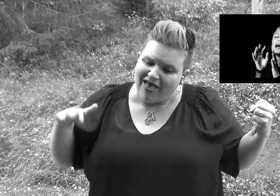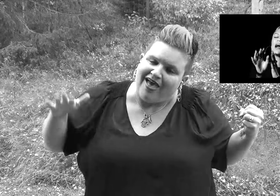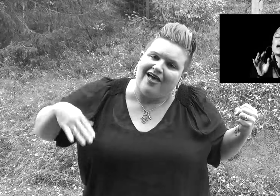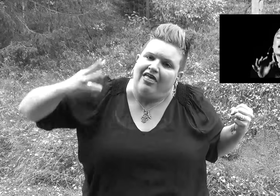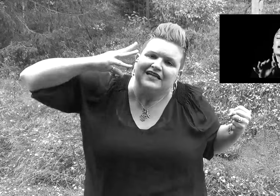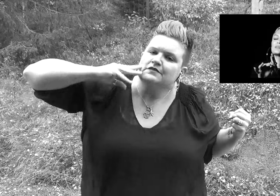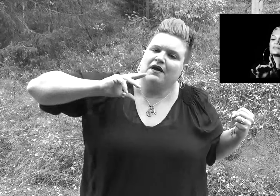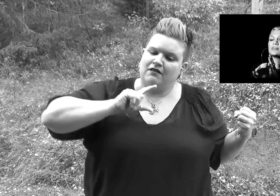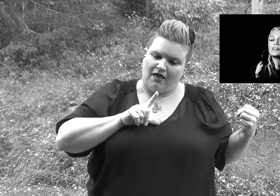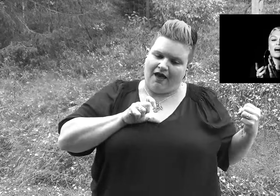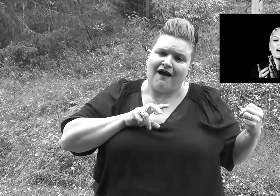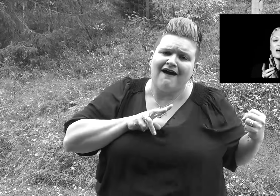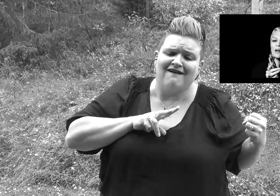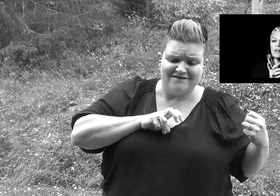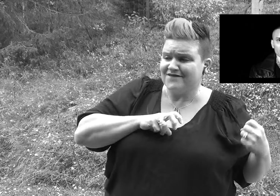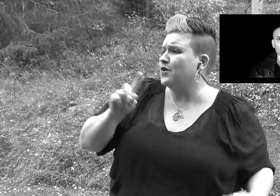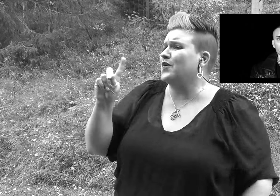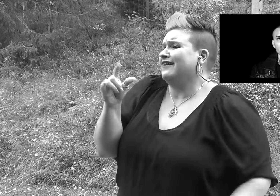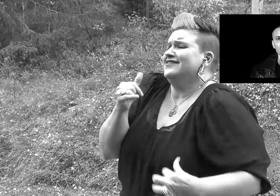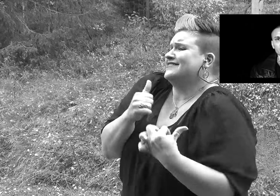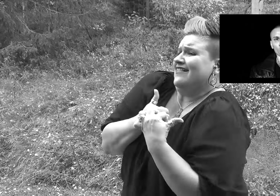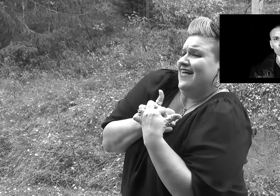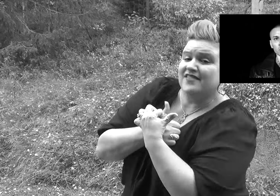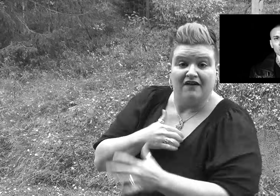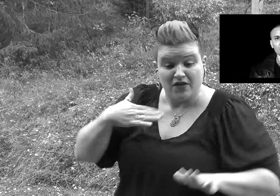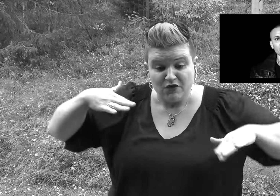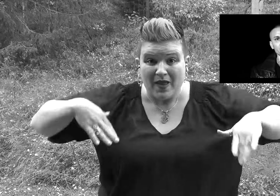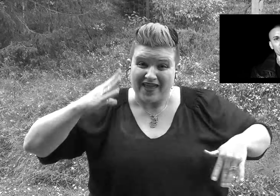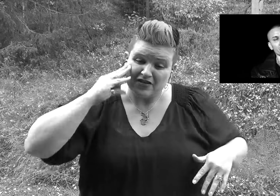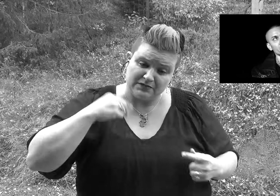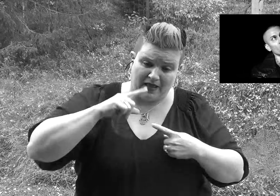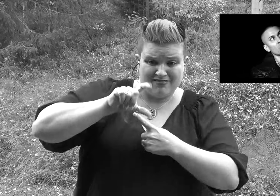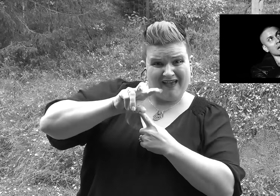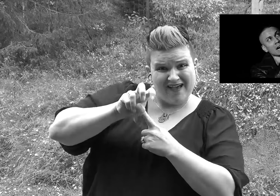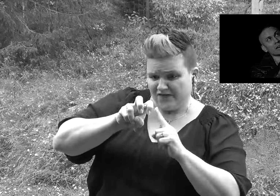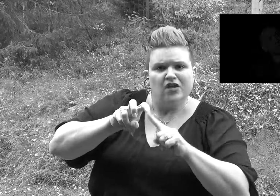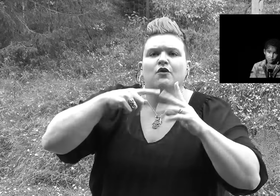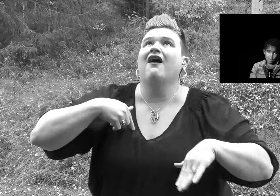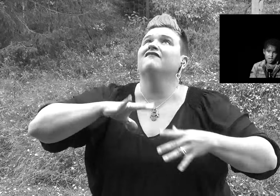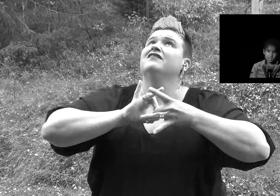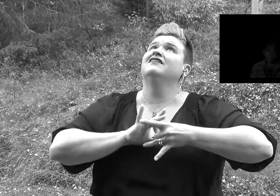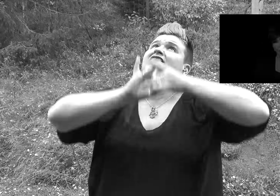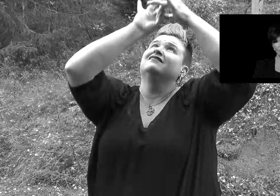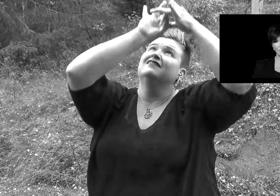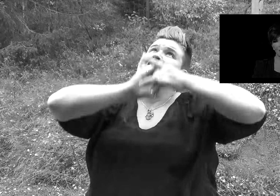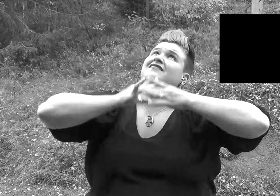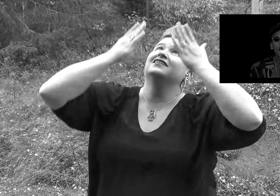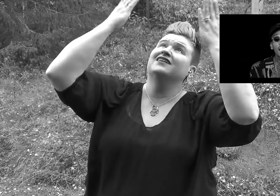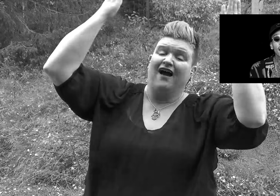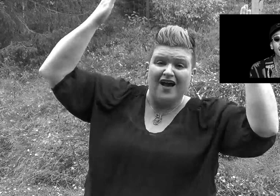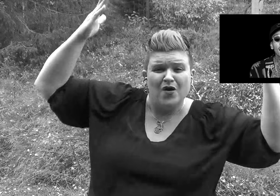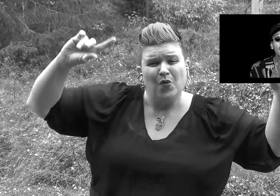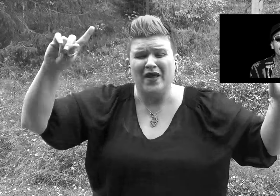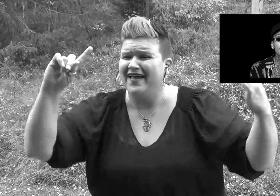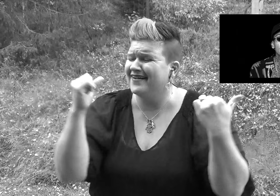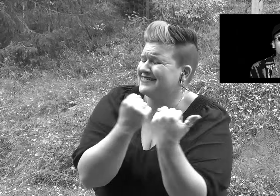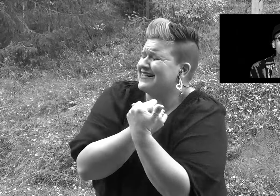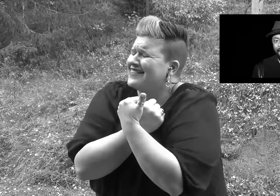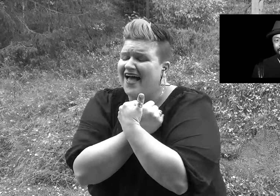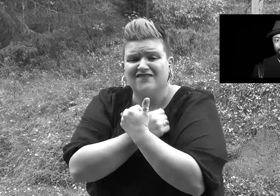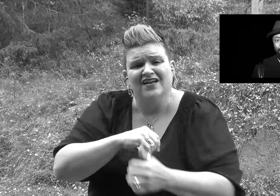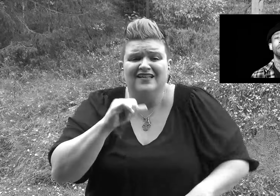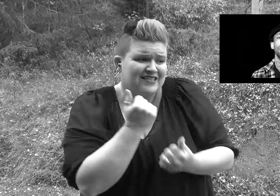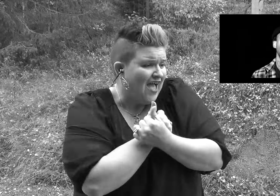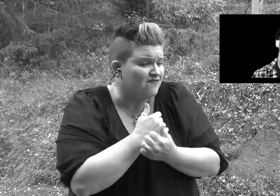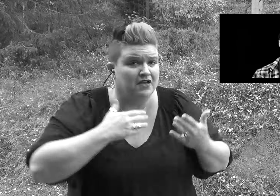sounds Where's the love? And if you never know love Then you never know God Where's the love? Where's the love,